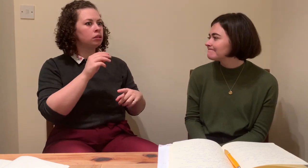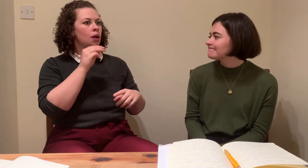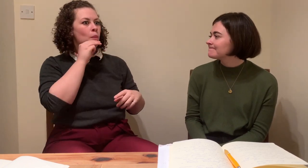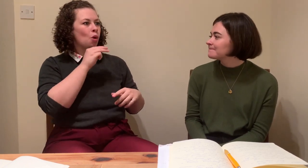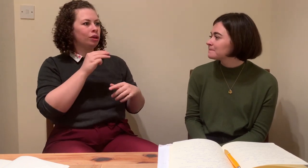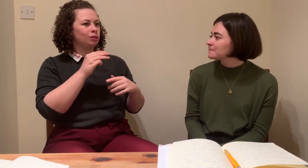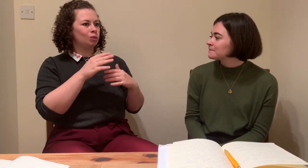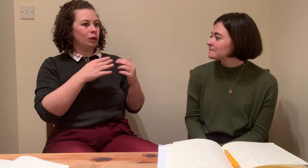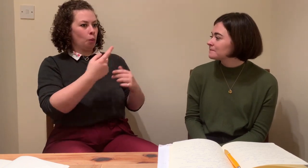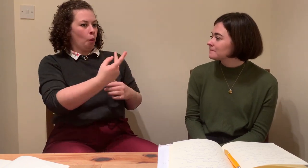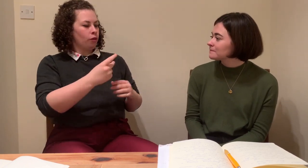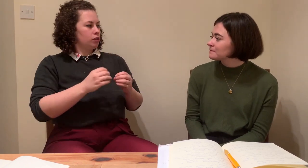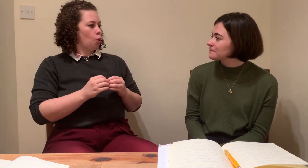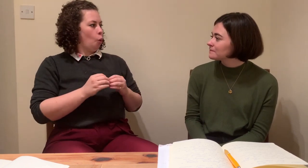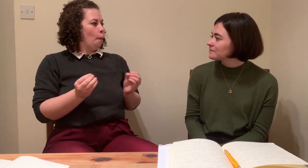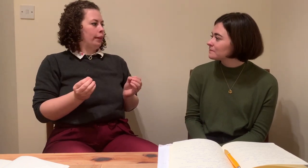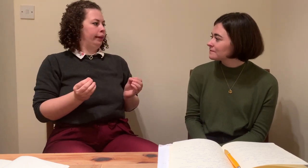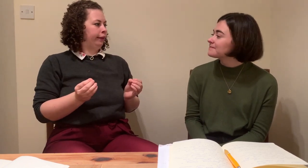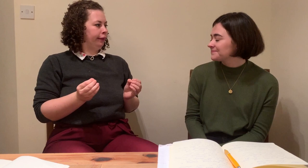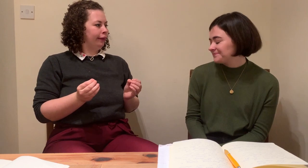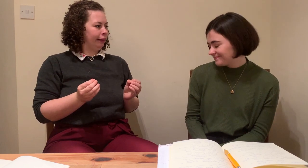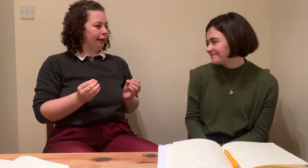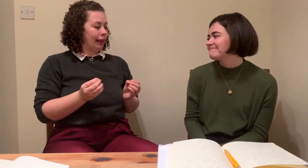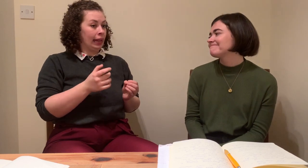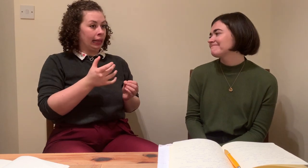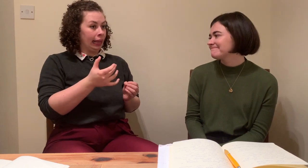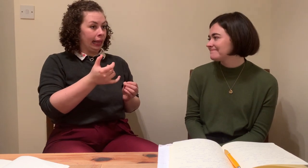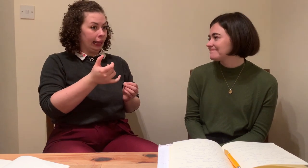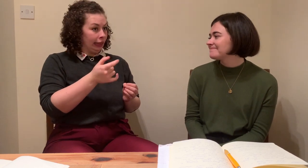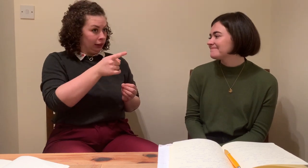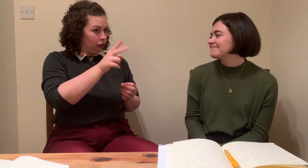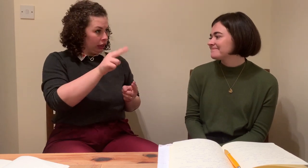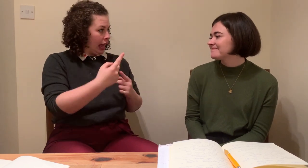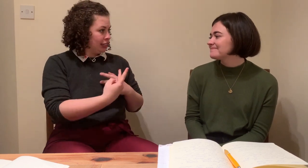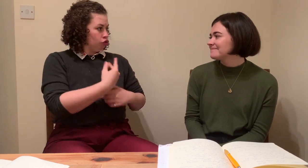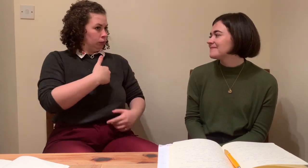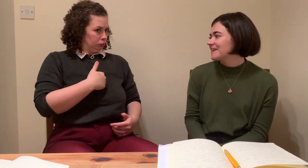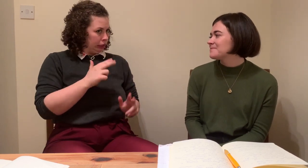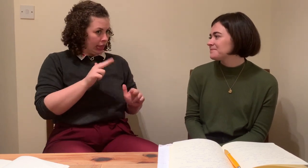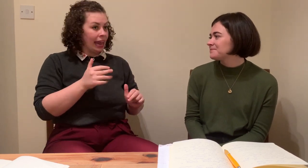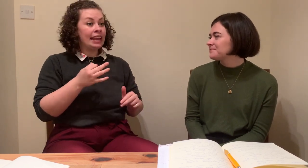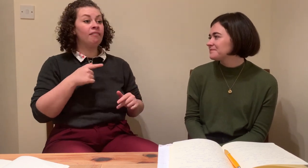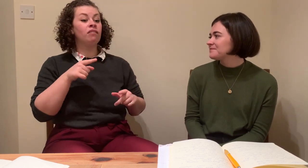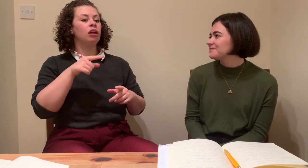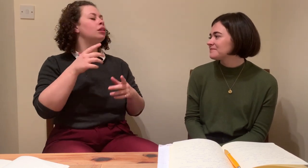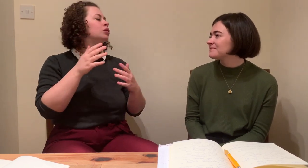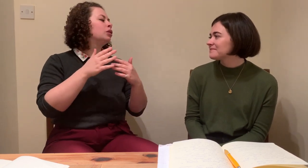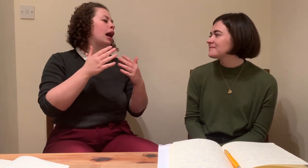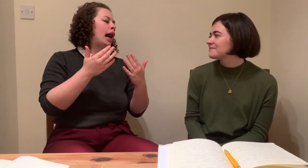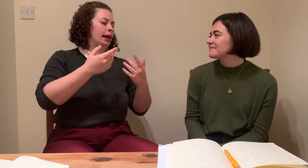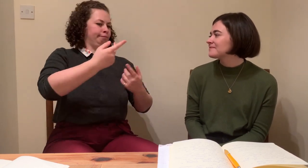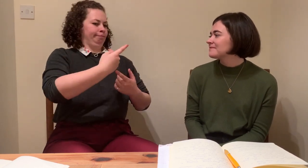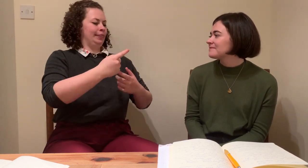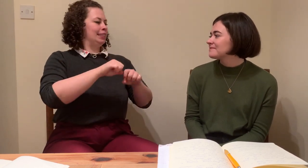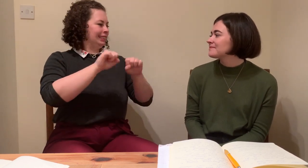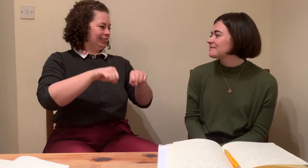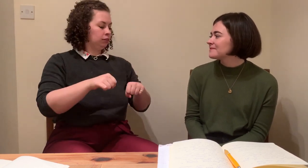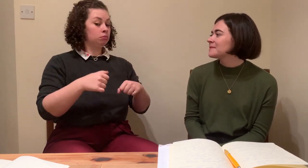me if I was off. And it was beautiful. It worked really well. Yeah, yeah. That's interesting. Because when we were talking about like teamwork and team interpreting, you know, it's so important to have open communication.